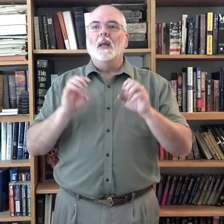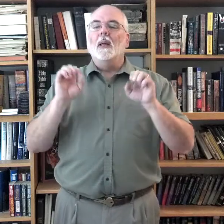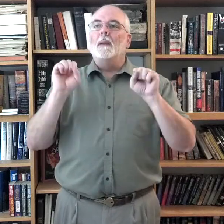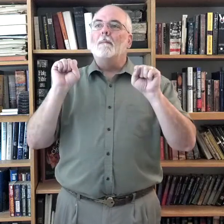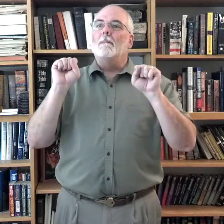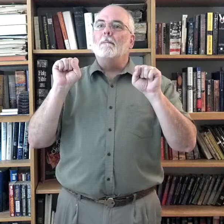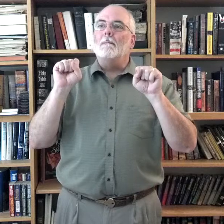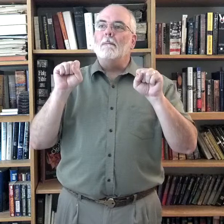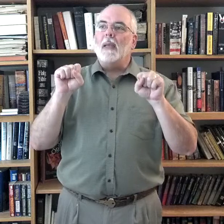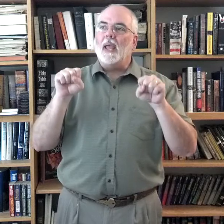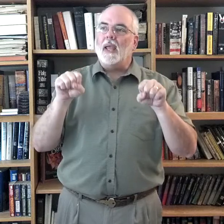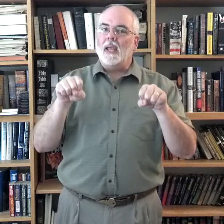May.